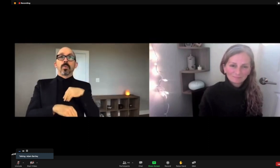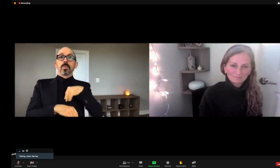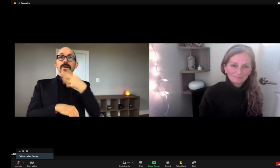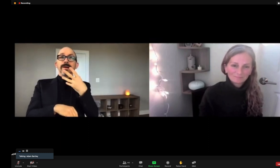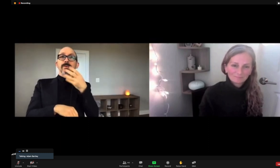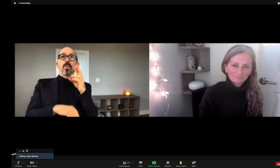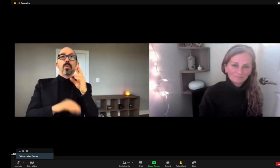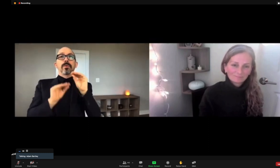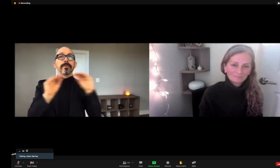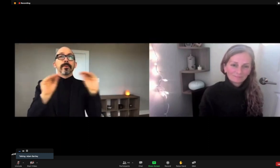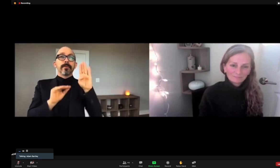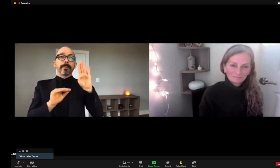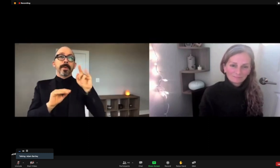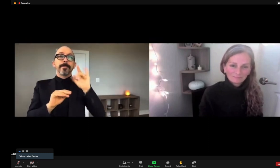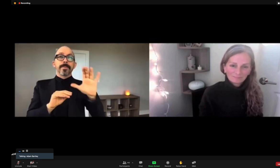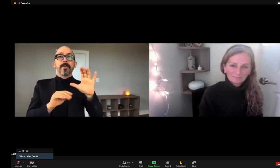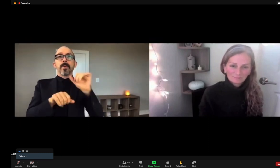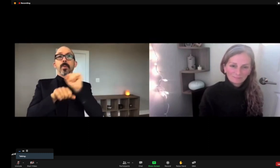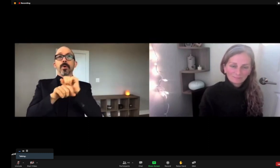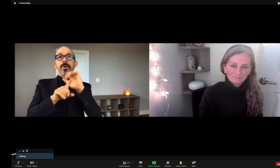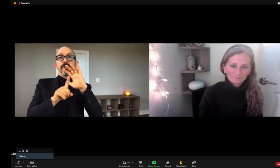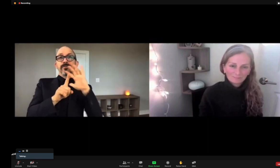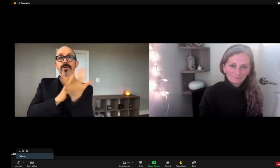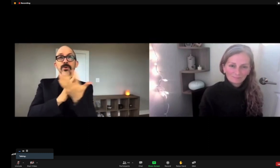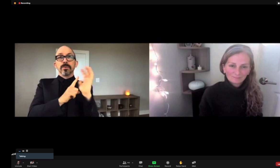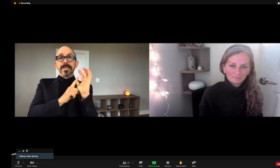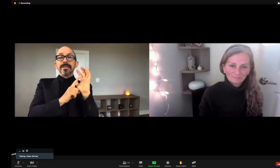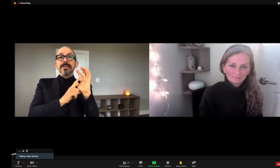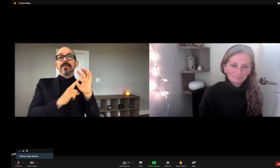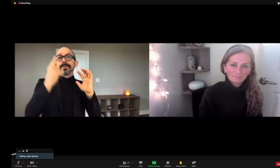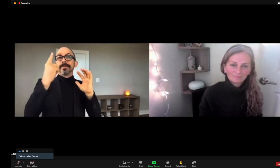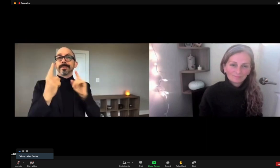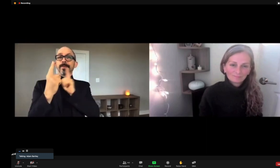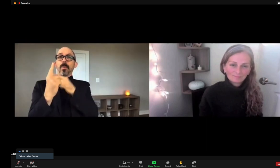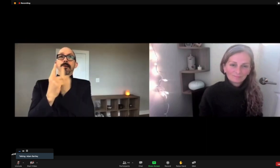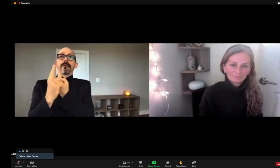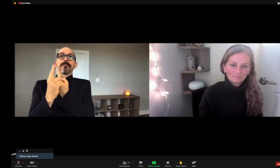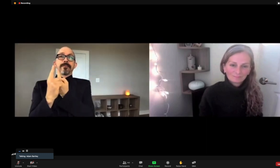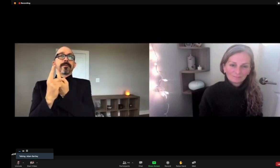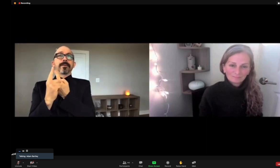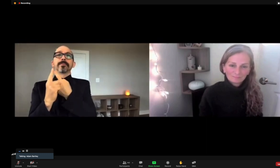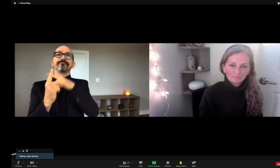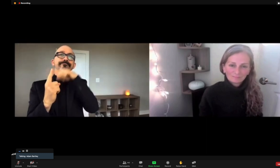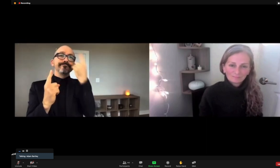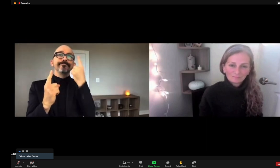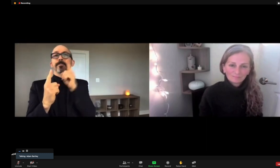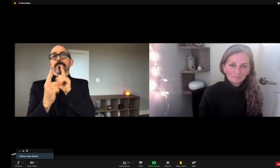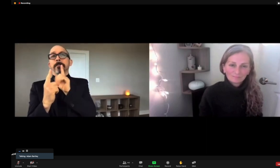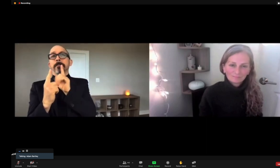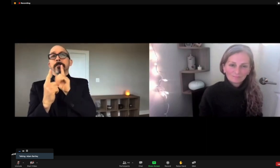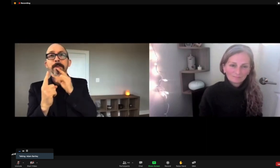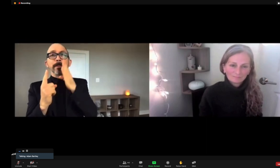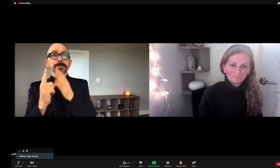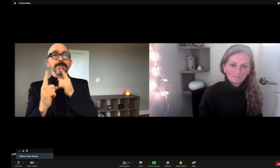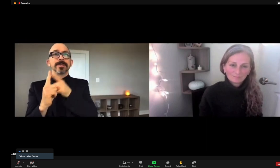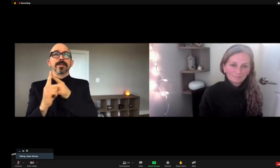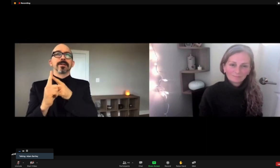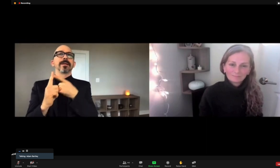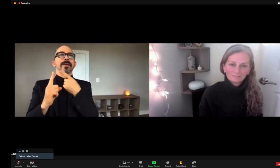And that, you know, there, there's been this notion that there's this all white workforce without